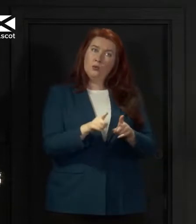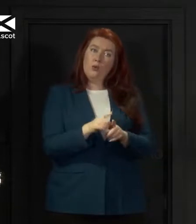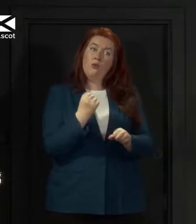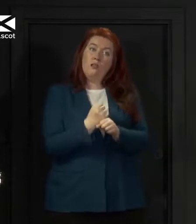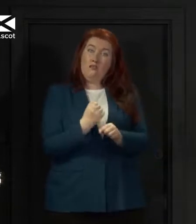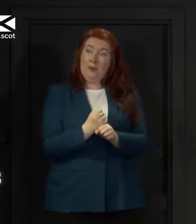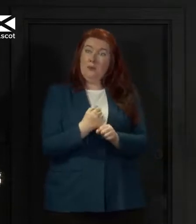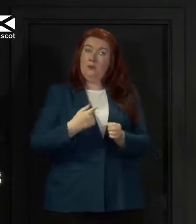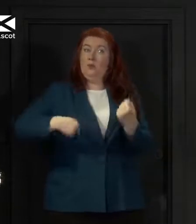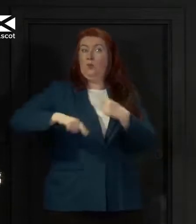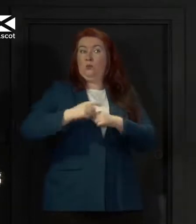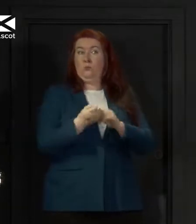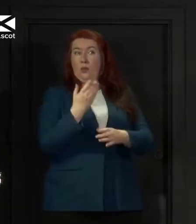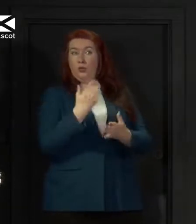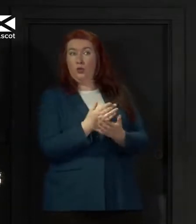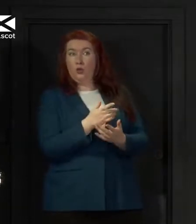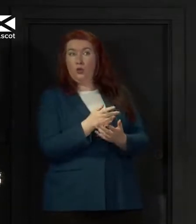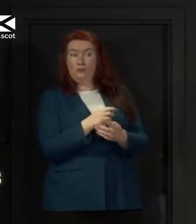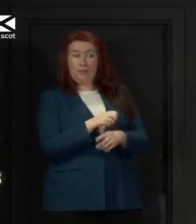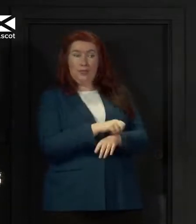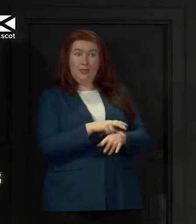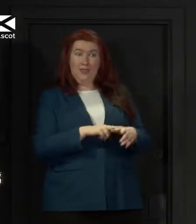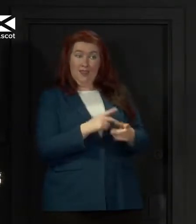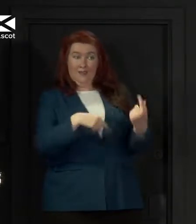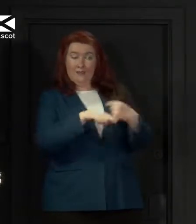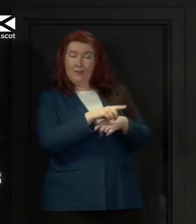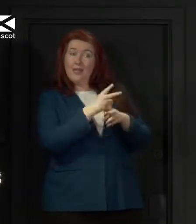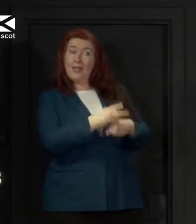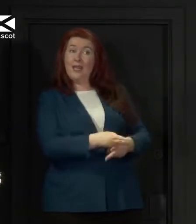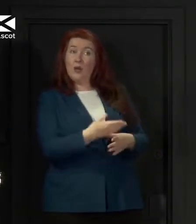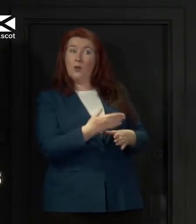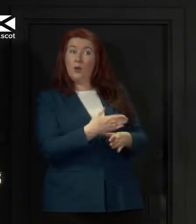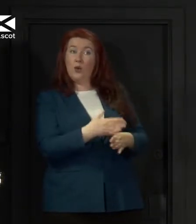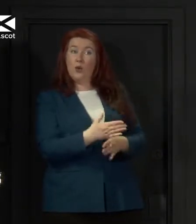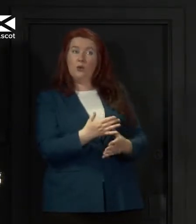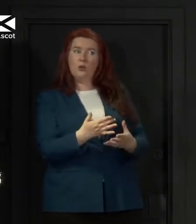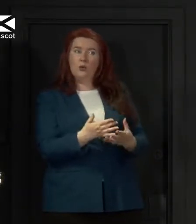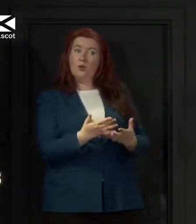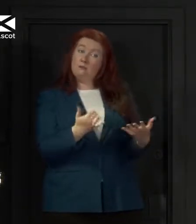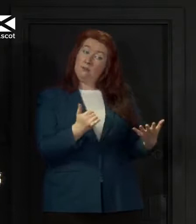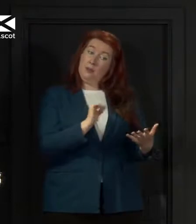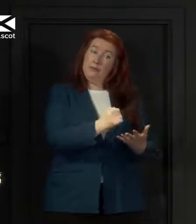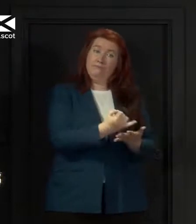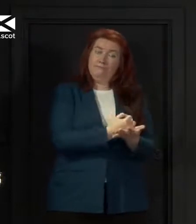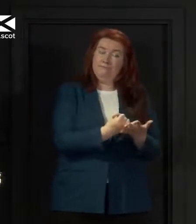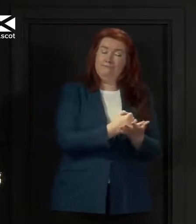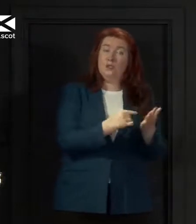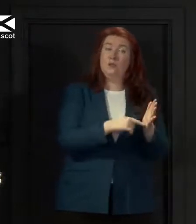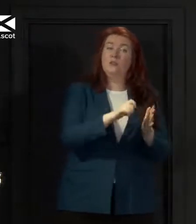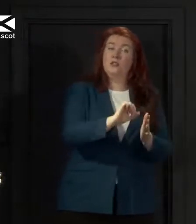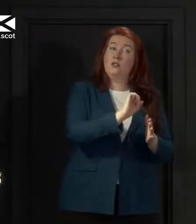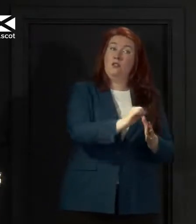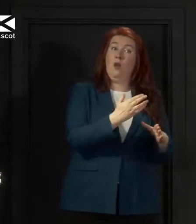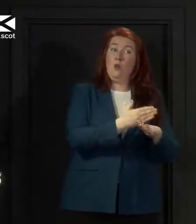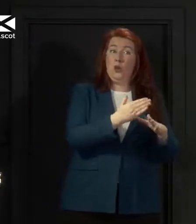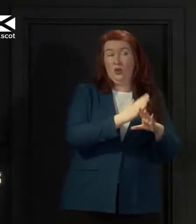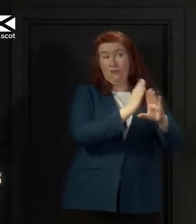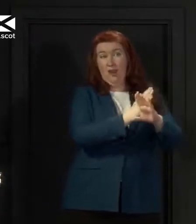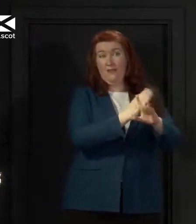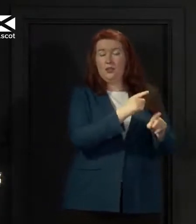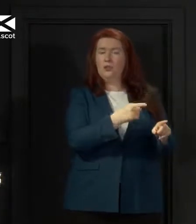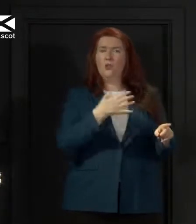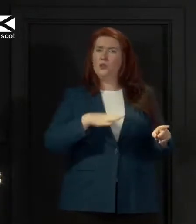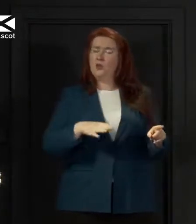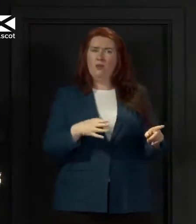that those care workers in that circumstance, despite poor terms and conditions, are not faced with that